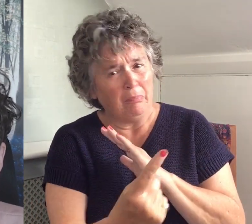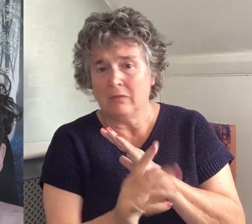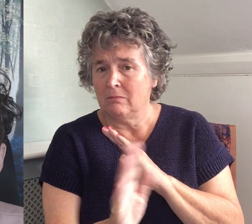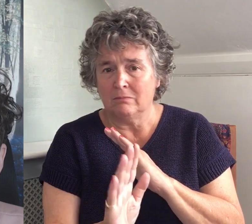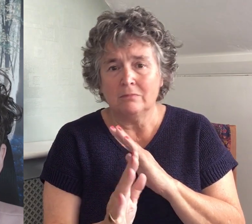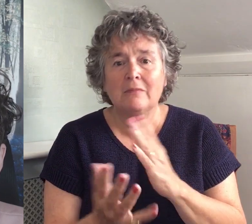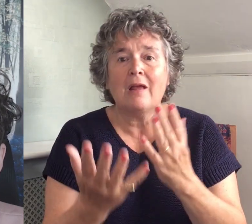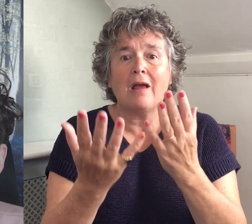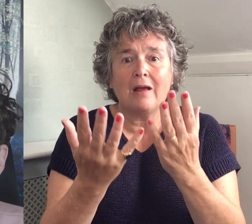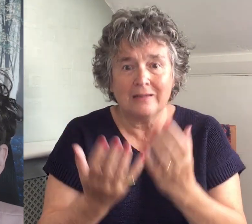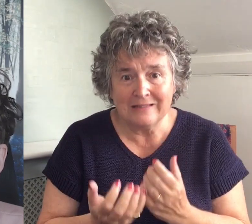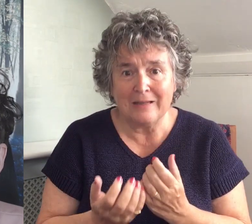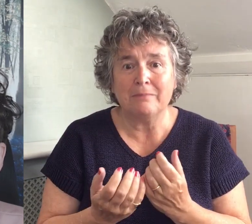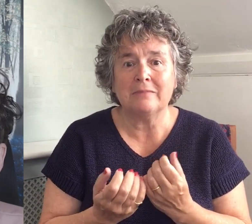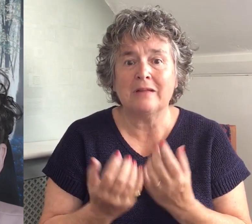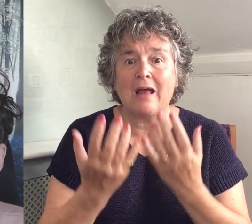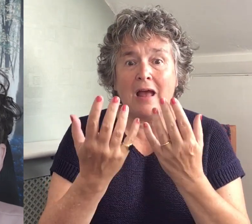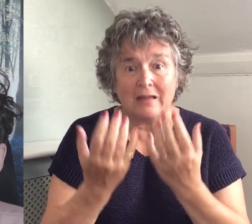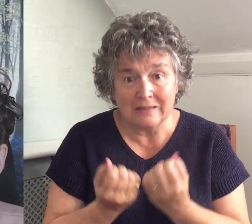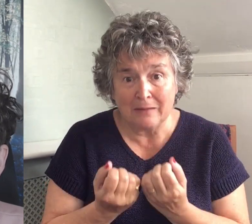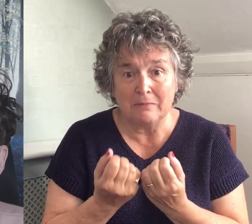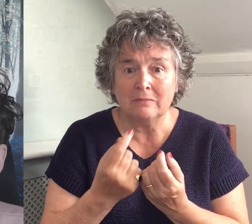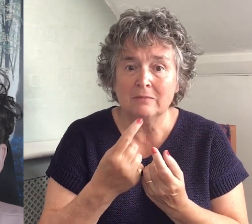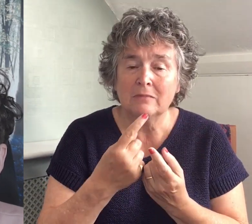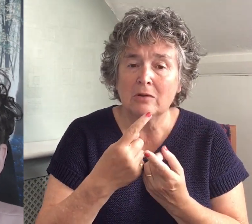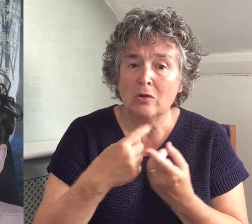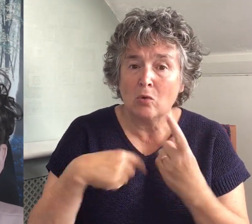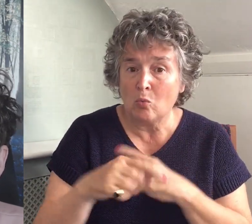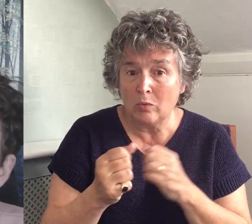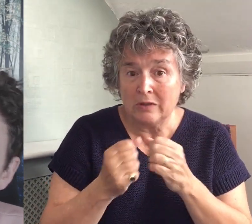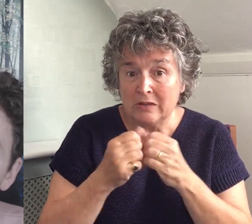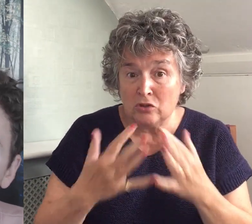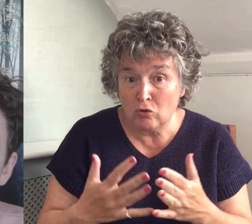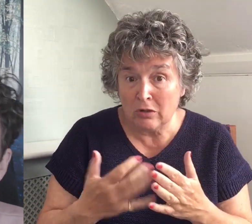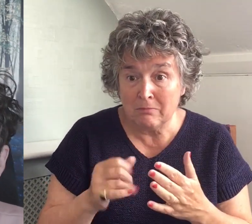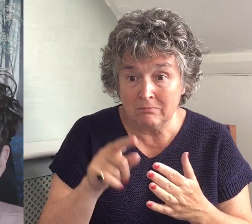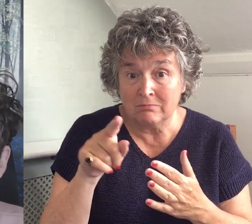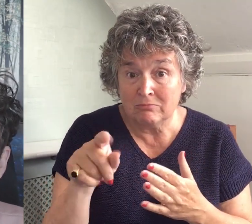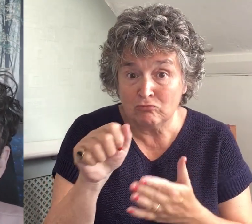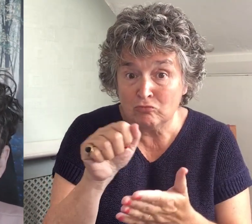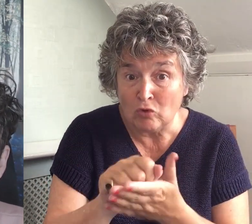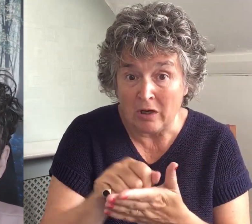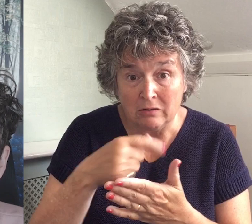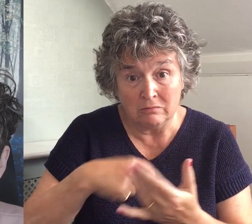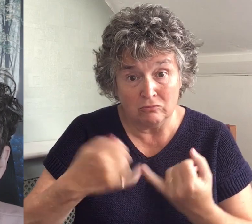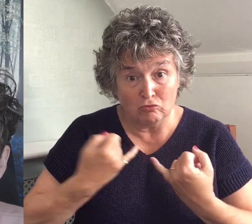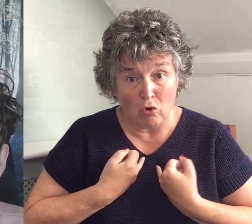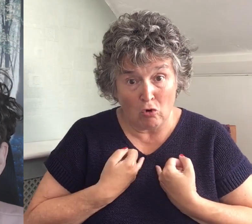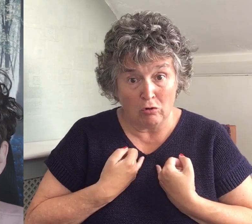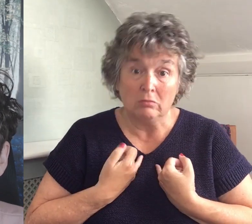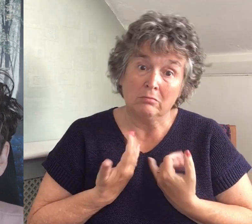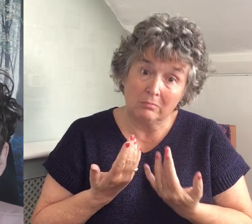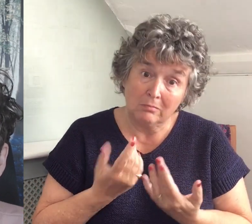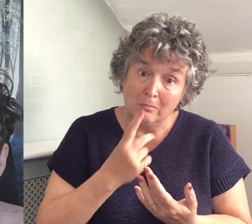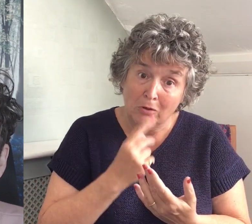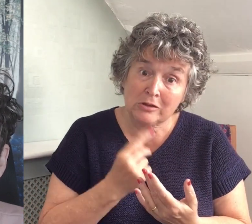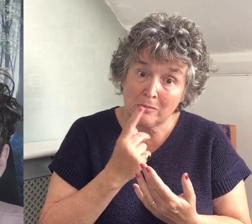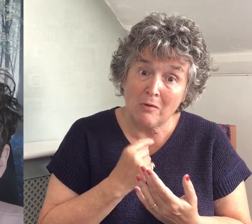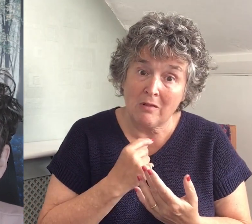accept that where we disagree, they might be right, and we might be wrong. We have to accept them